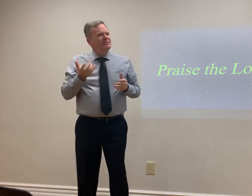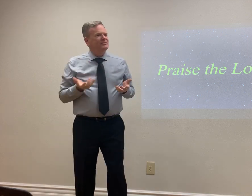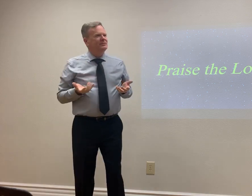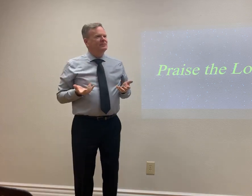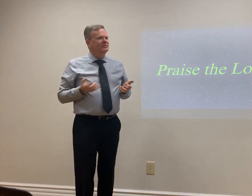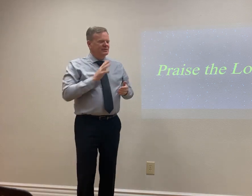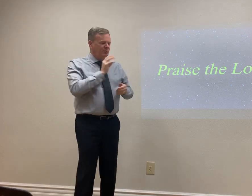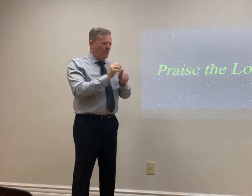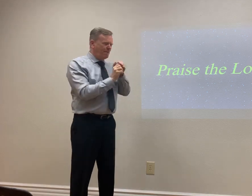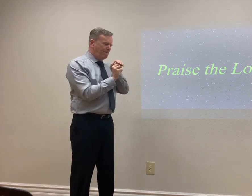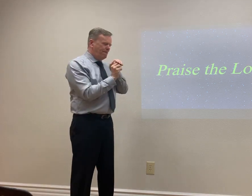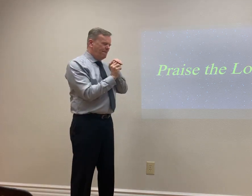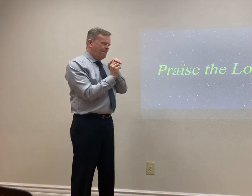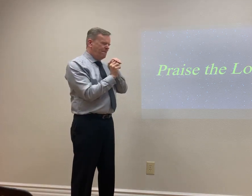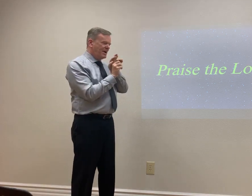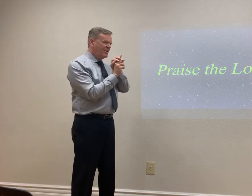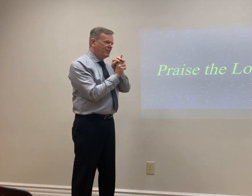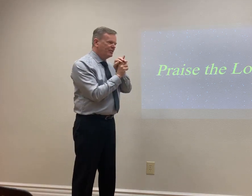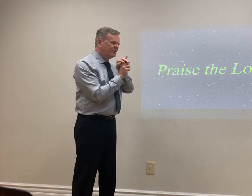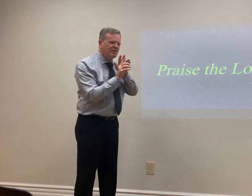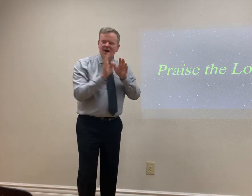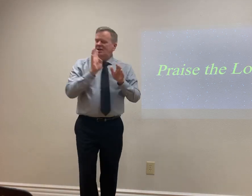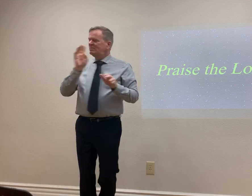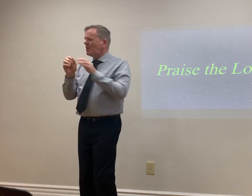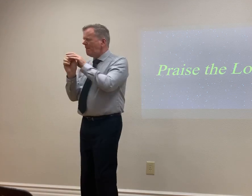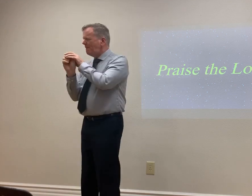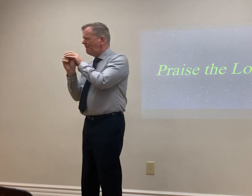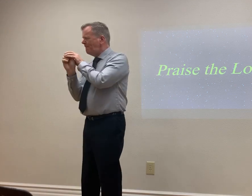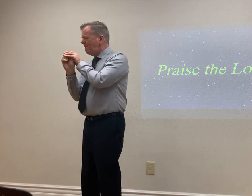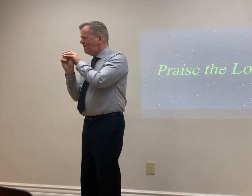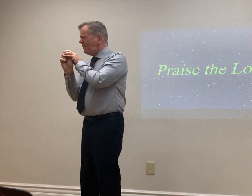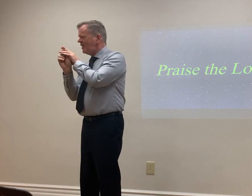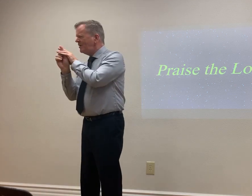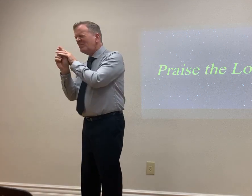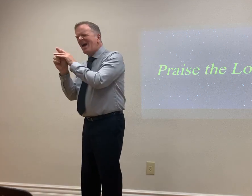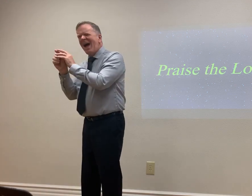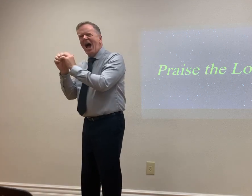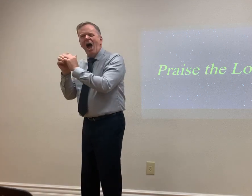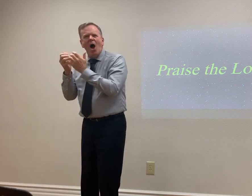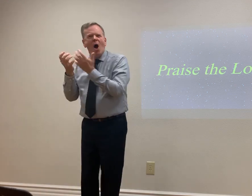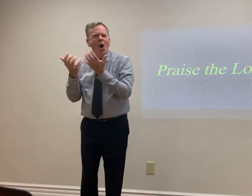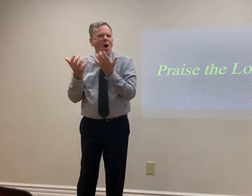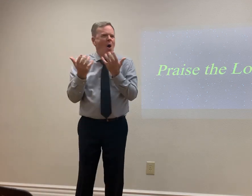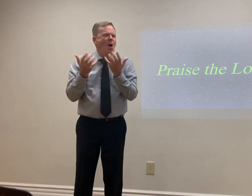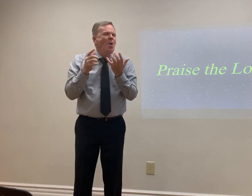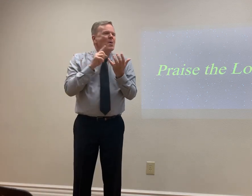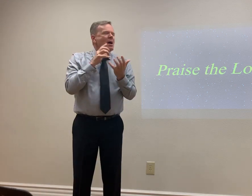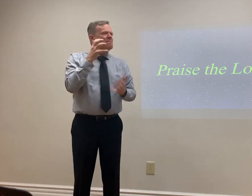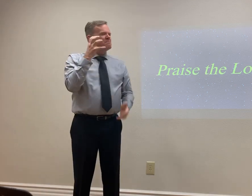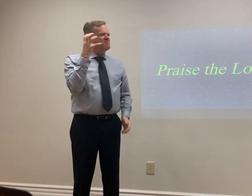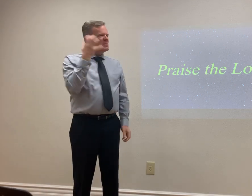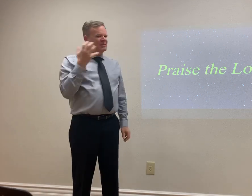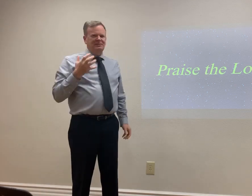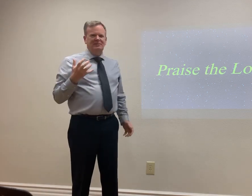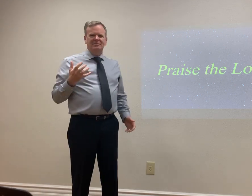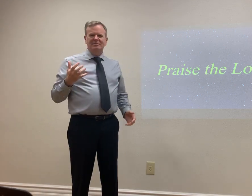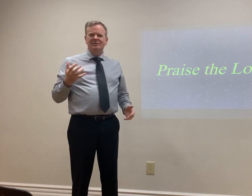I can't imagine what that's like, to speak something into existence, and as you say it, it shows up. How is that a thing? That's incredible.